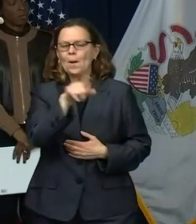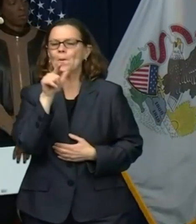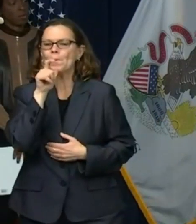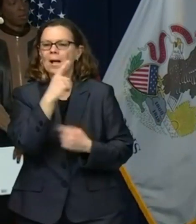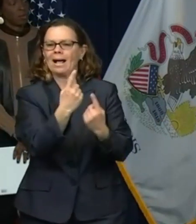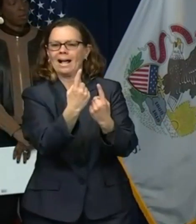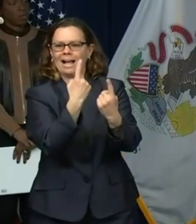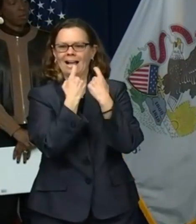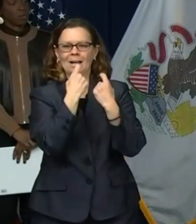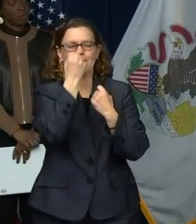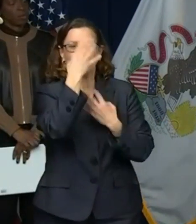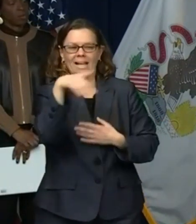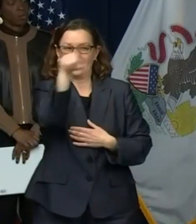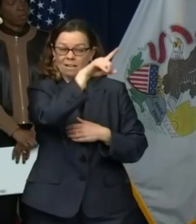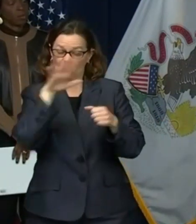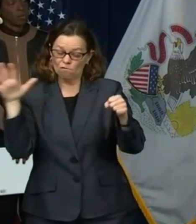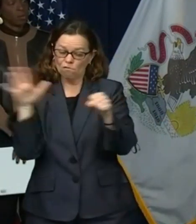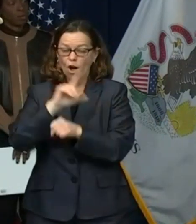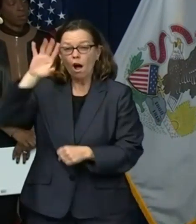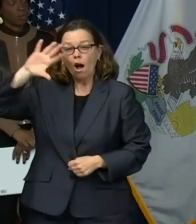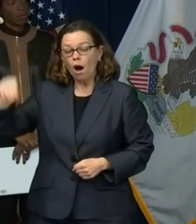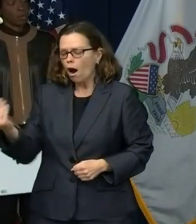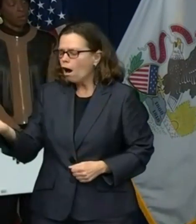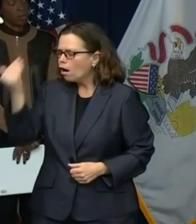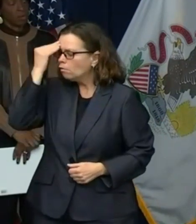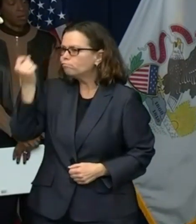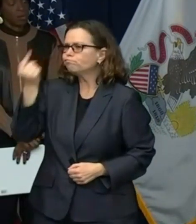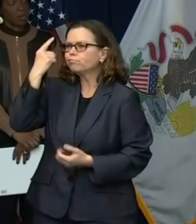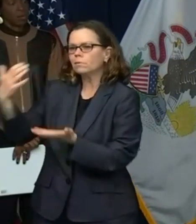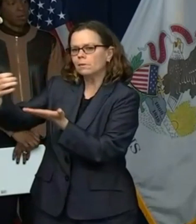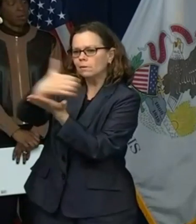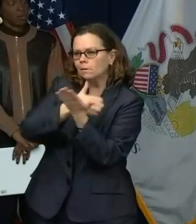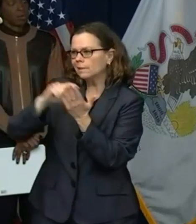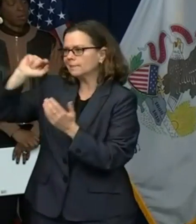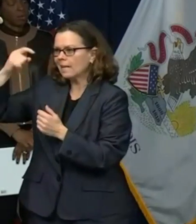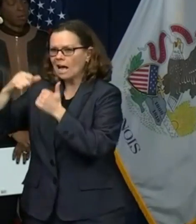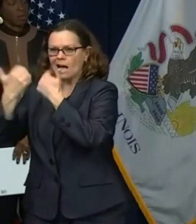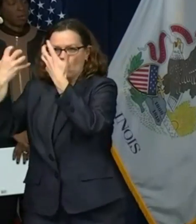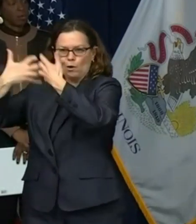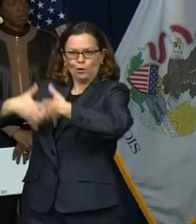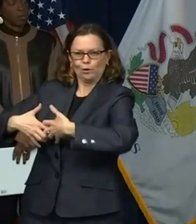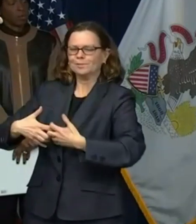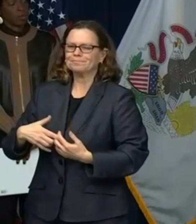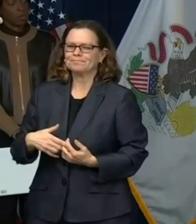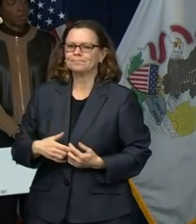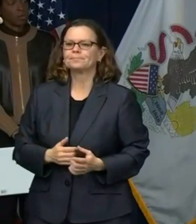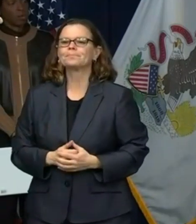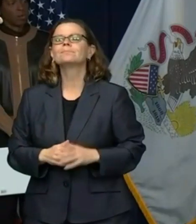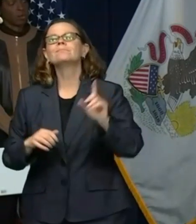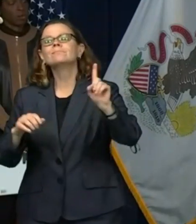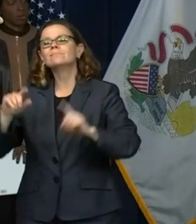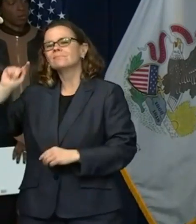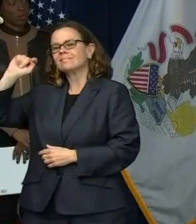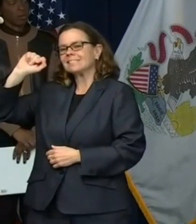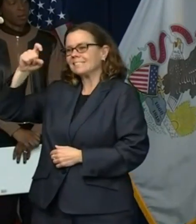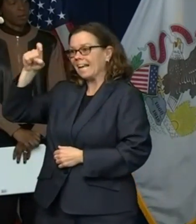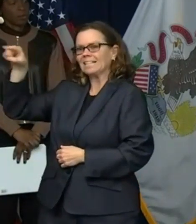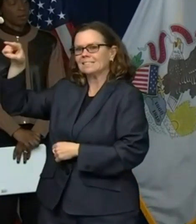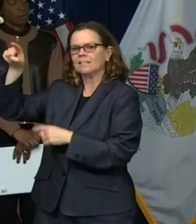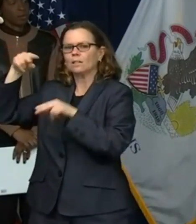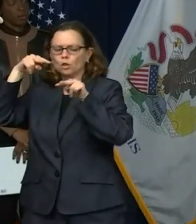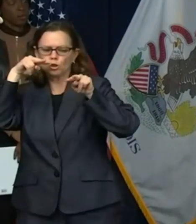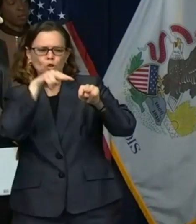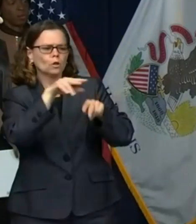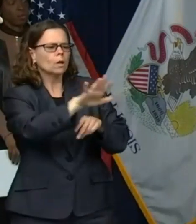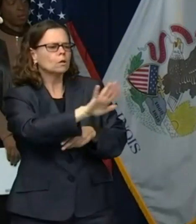taxes based upon getting net income. And so it is certainly true that people have much lower net